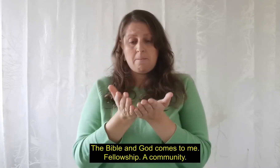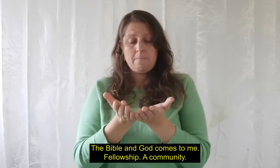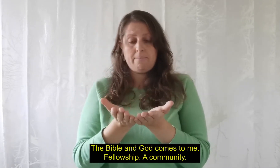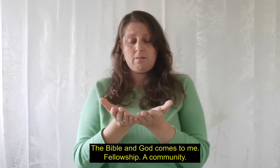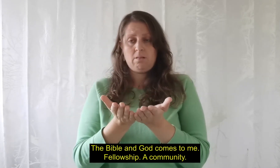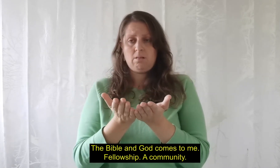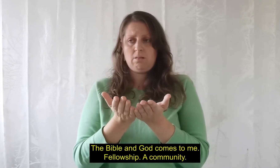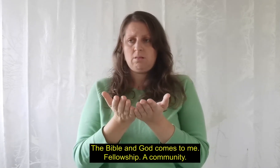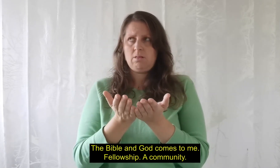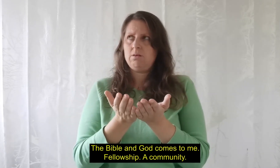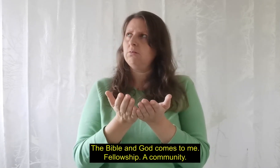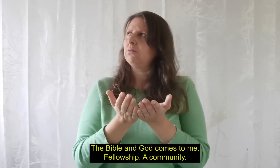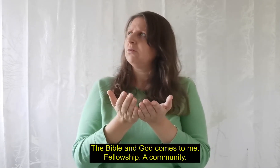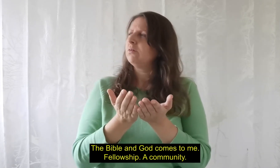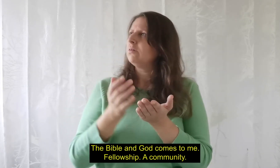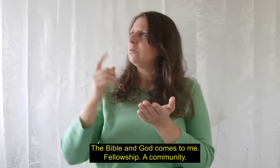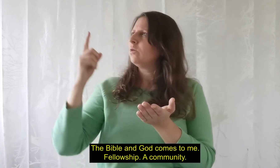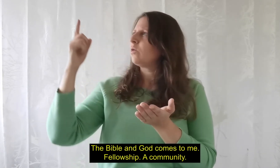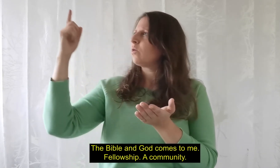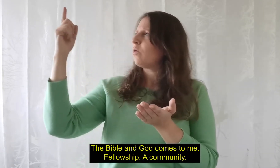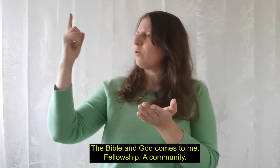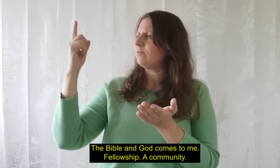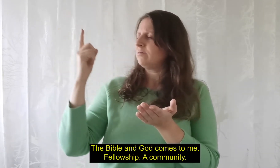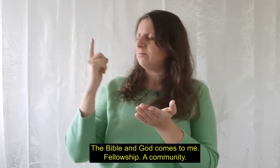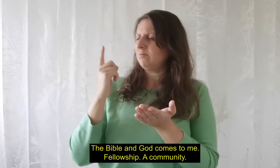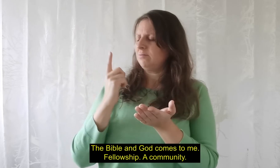The Bible and God comes to me The